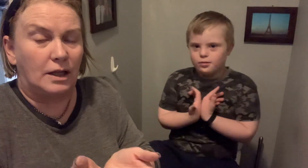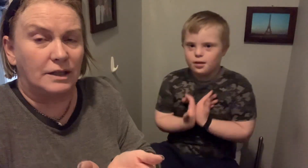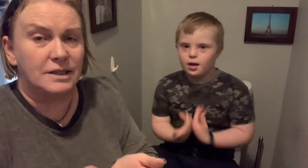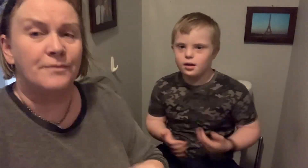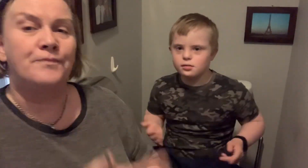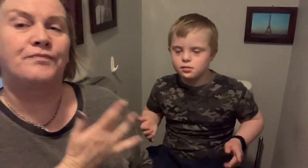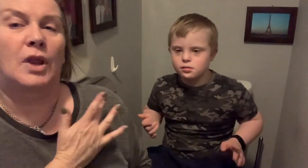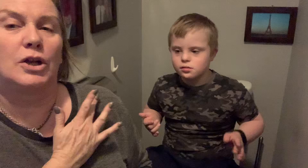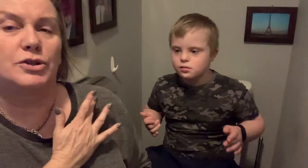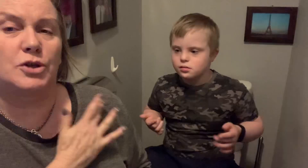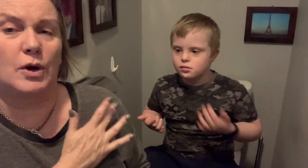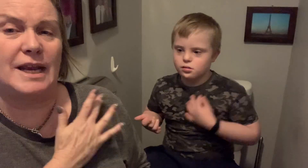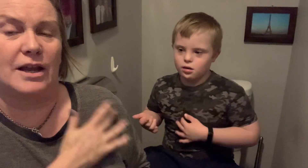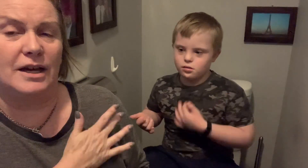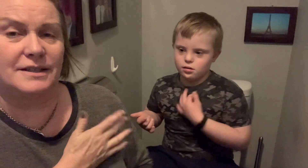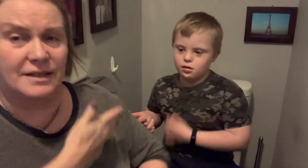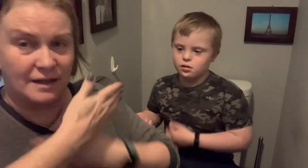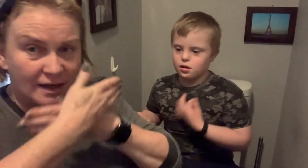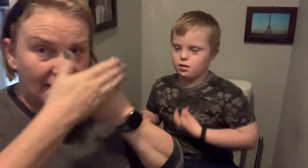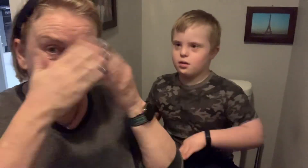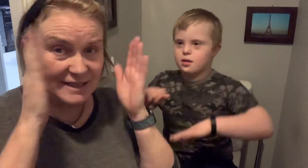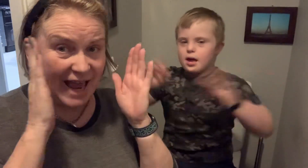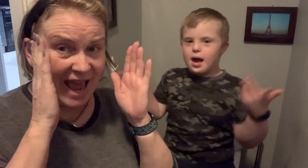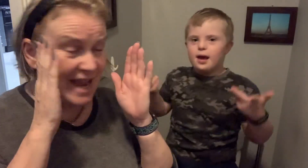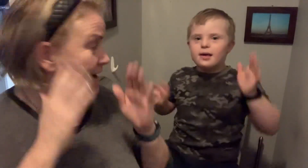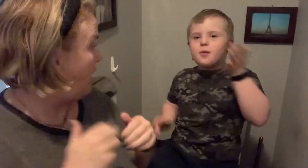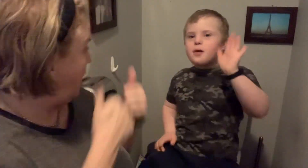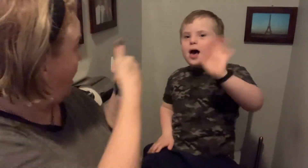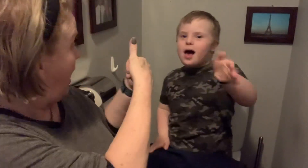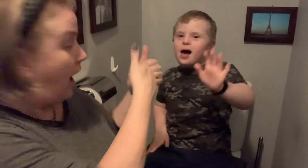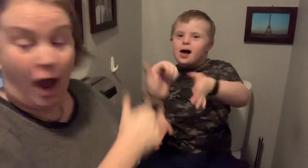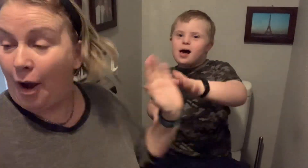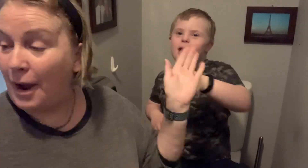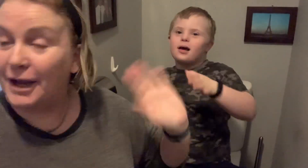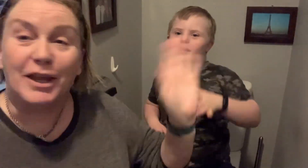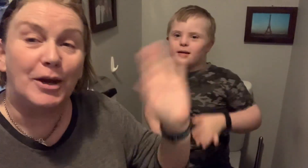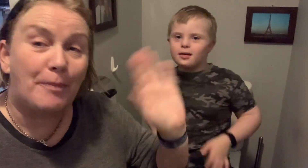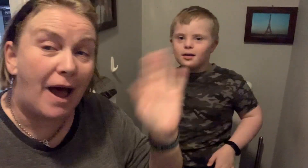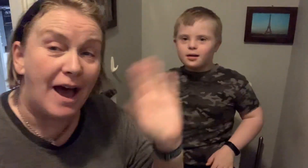toilet day, goodbye, goodbye. Bye!